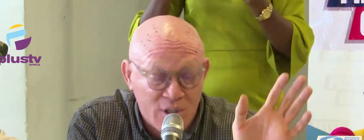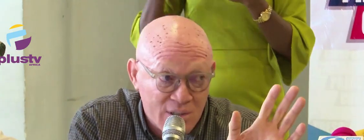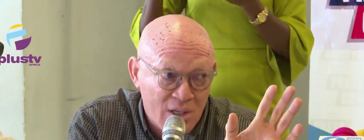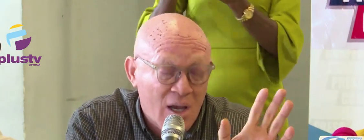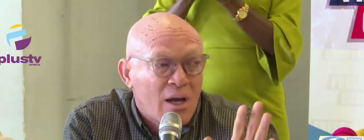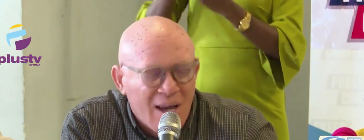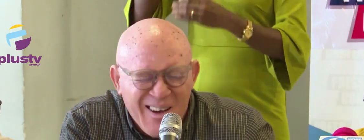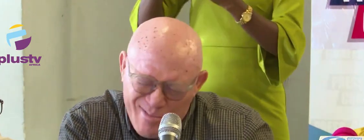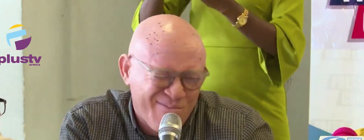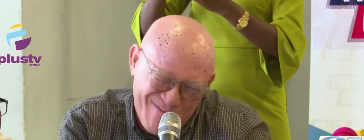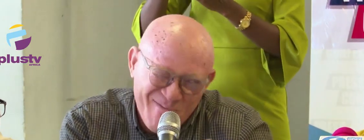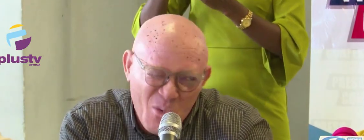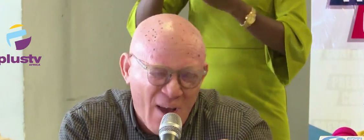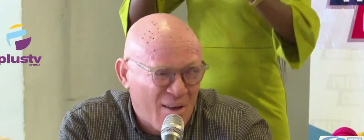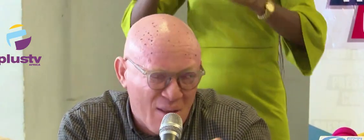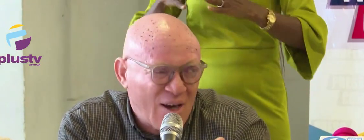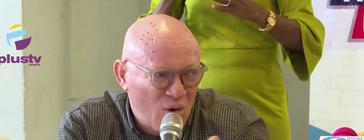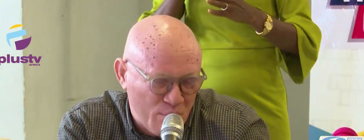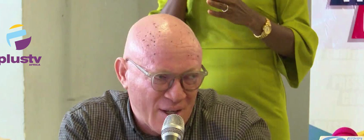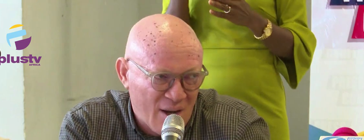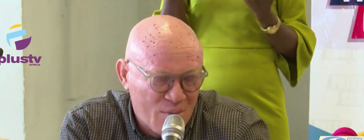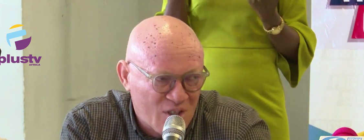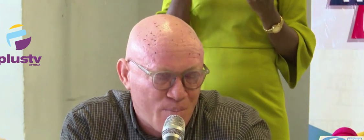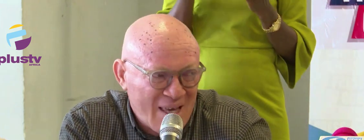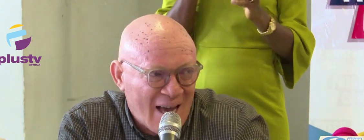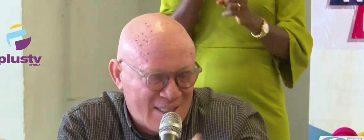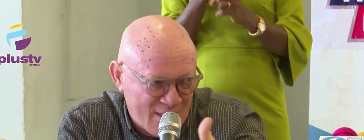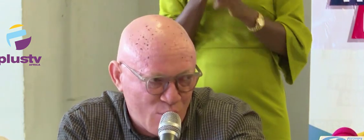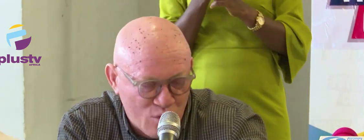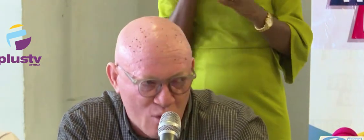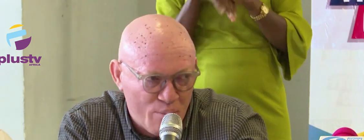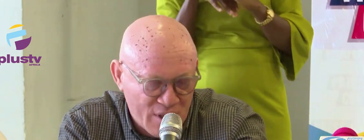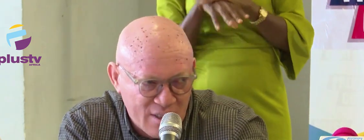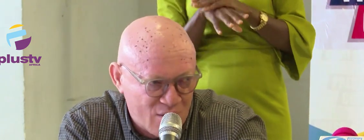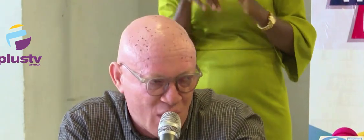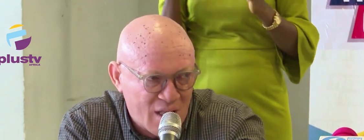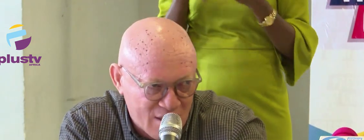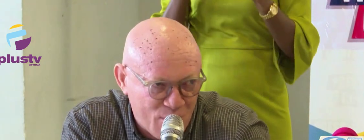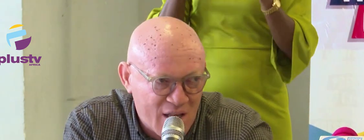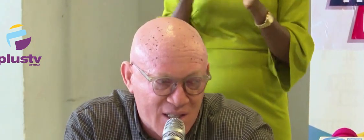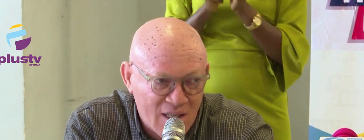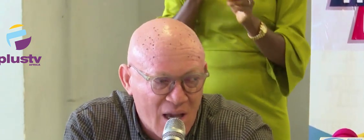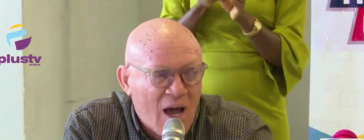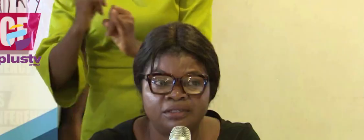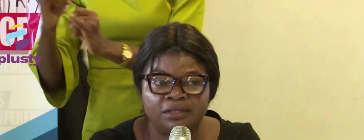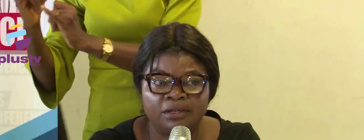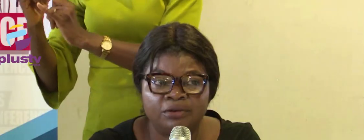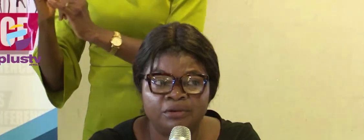courthouses that will not be accessible to persons with disabilities.